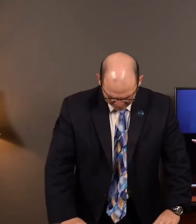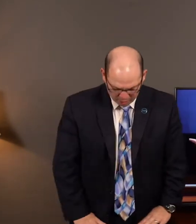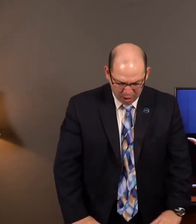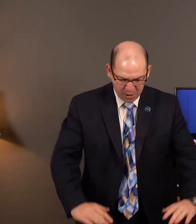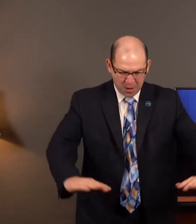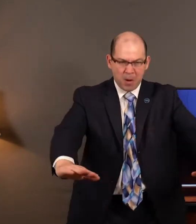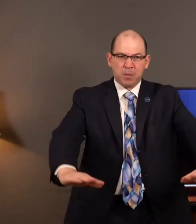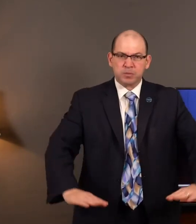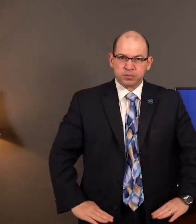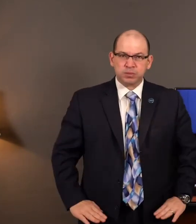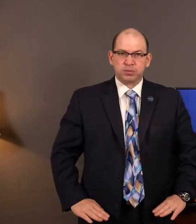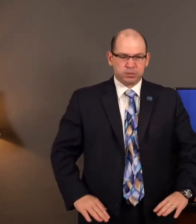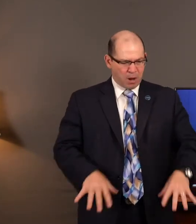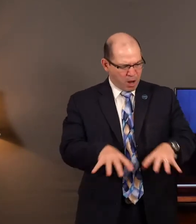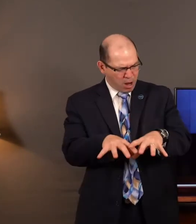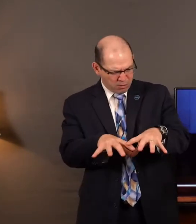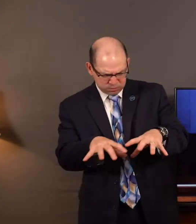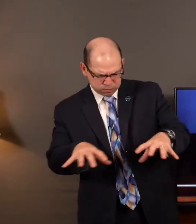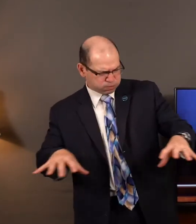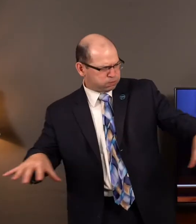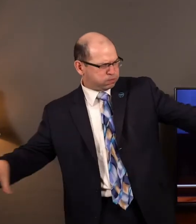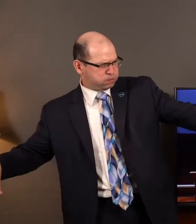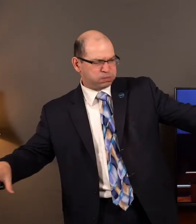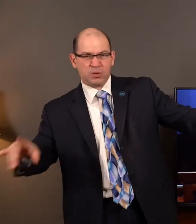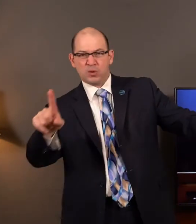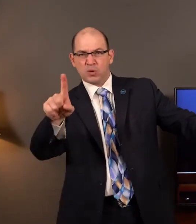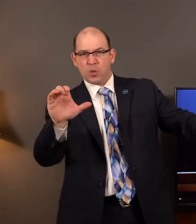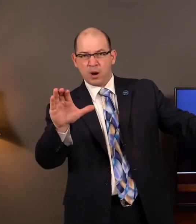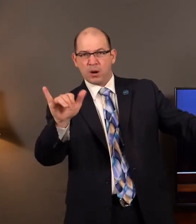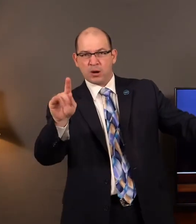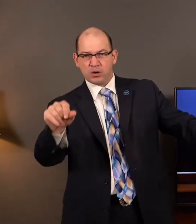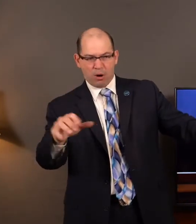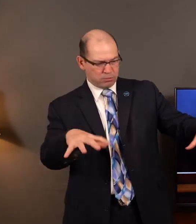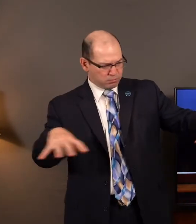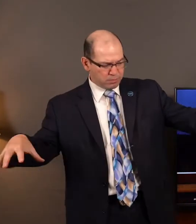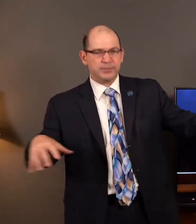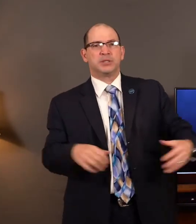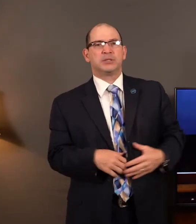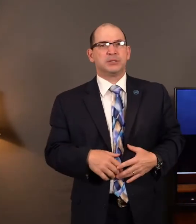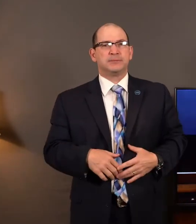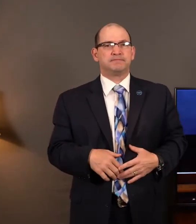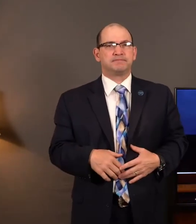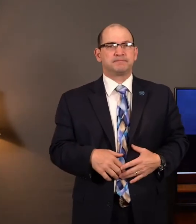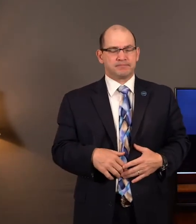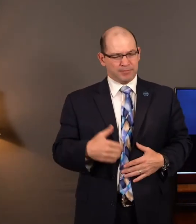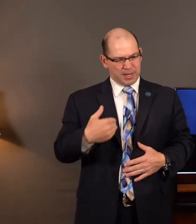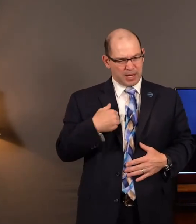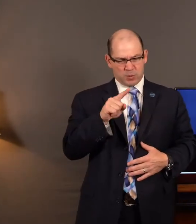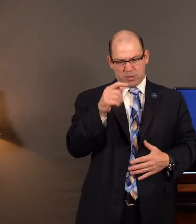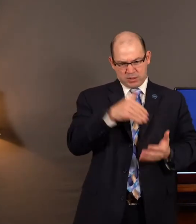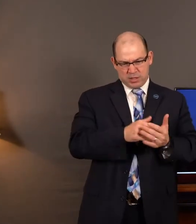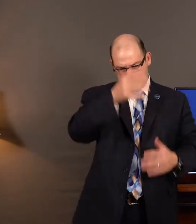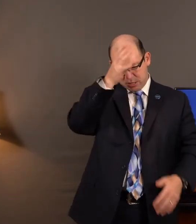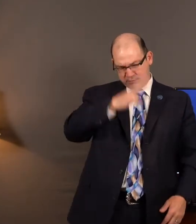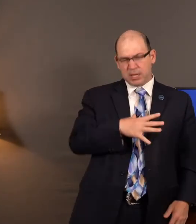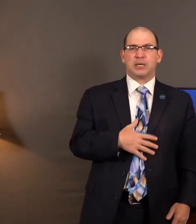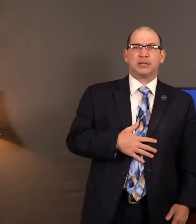field in length. And then Colonel Joshua Chamberlain again had a thousand men when he started. And at this particular time of battle was done